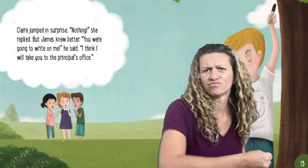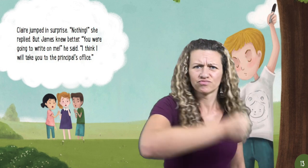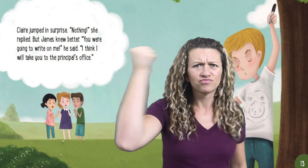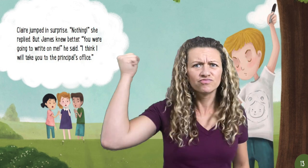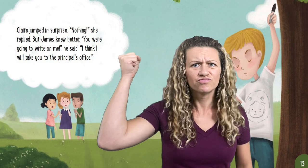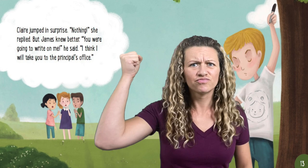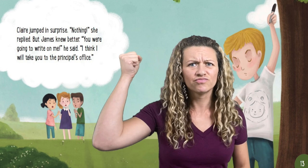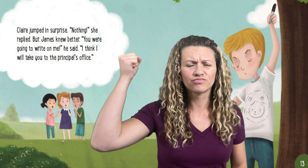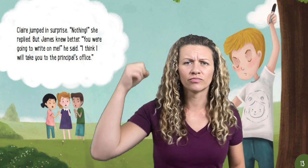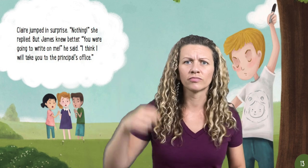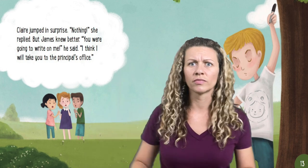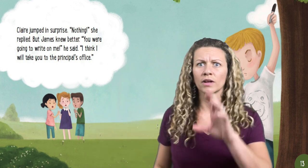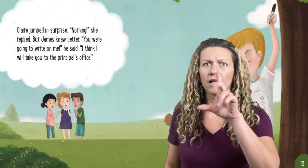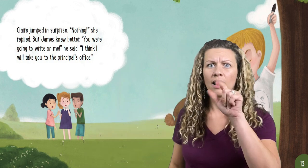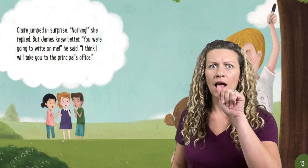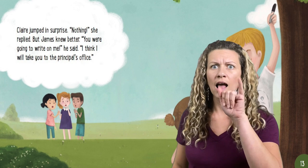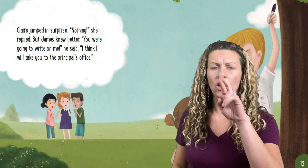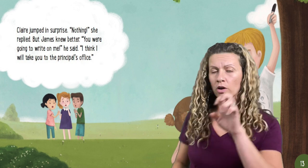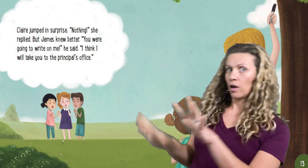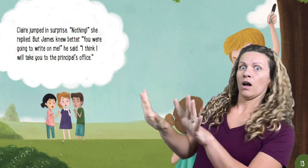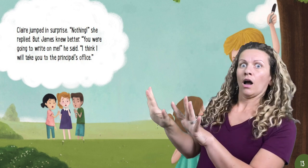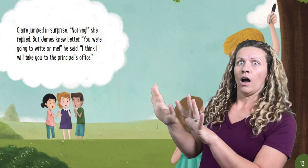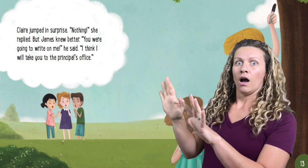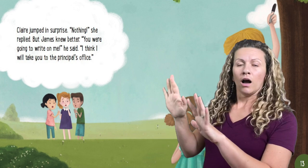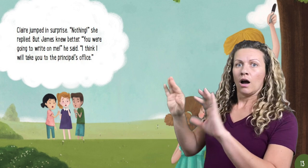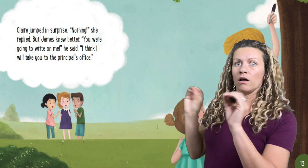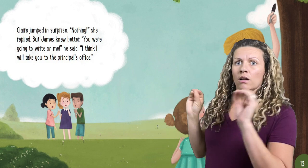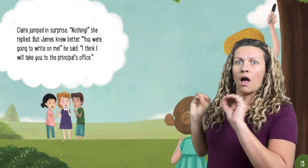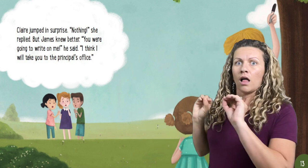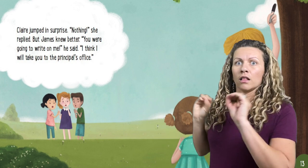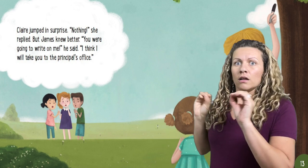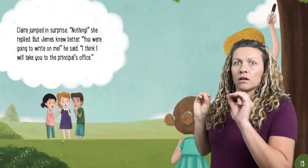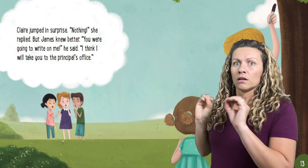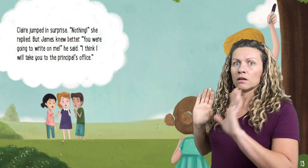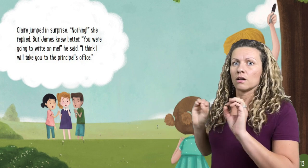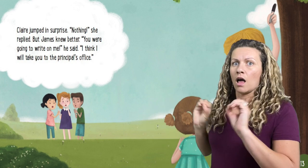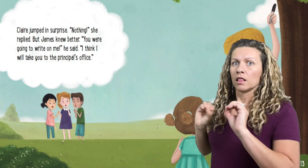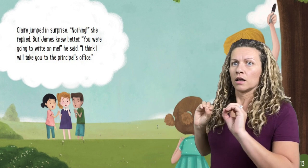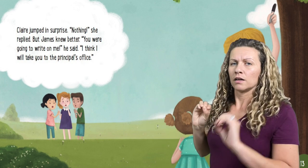Claire jumped in surprise. Nothing! Nothing! replied.